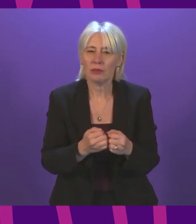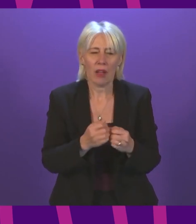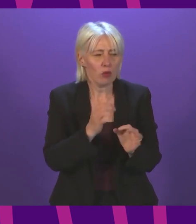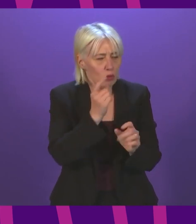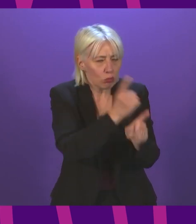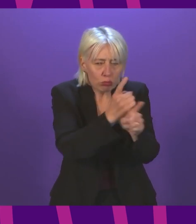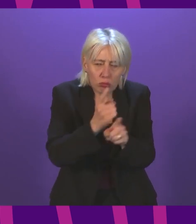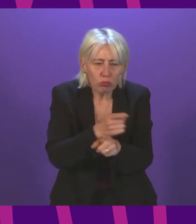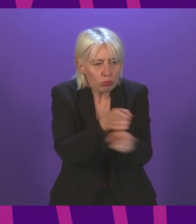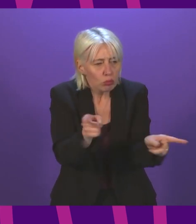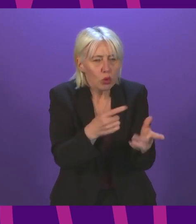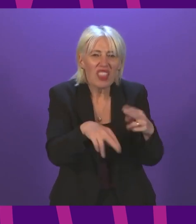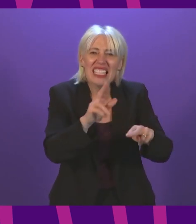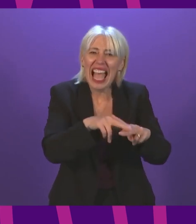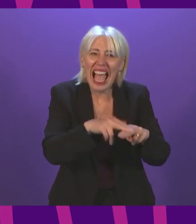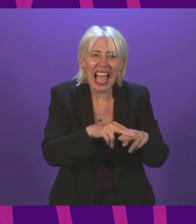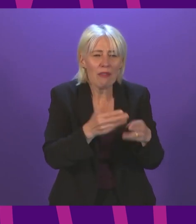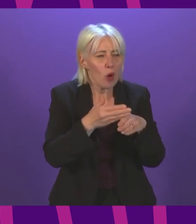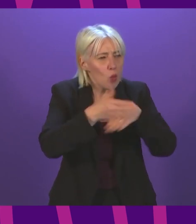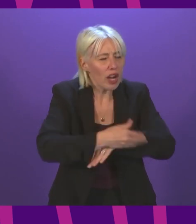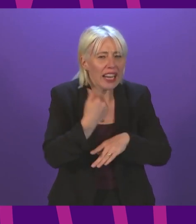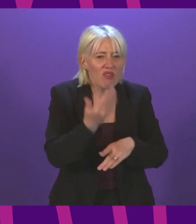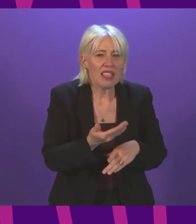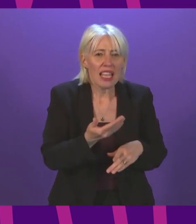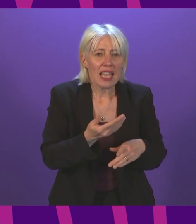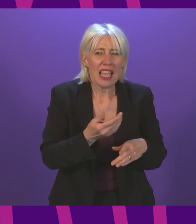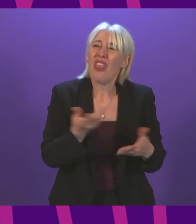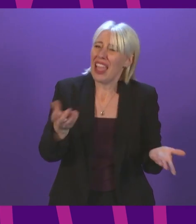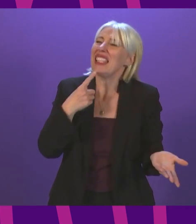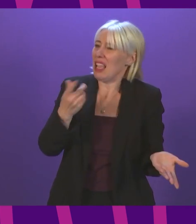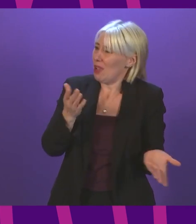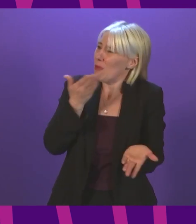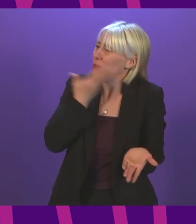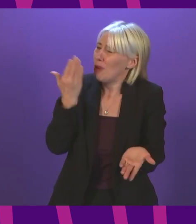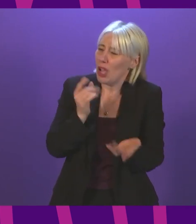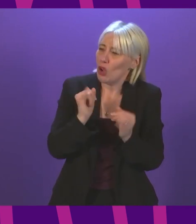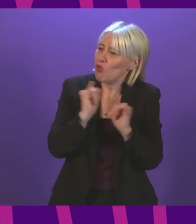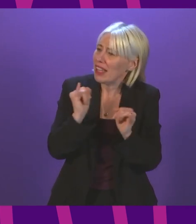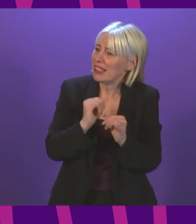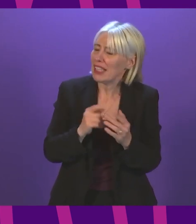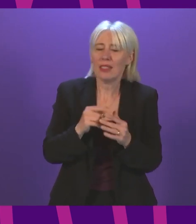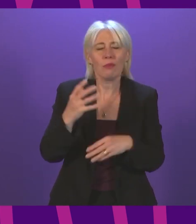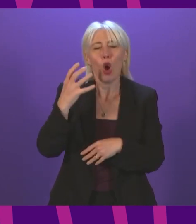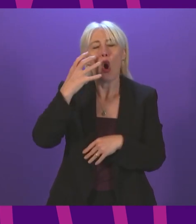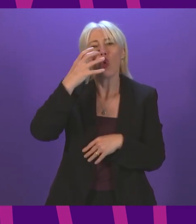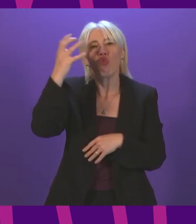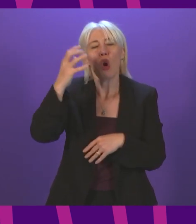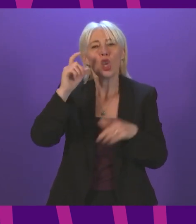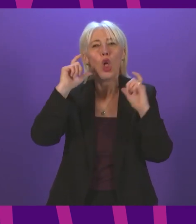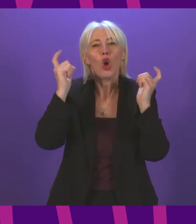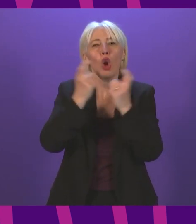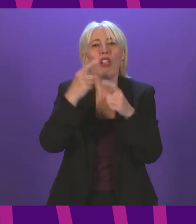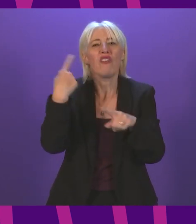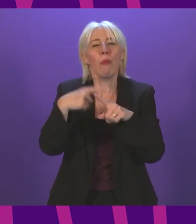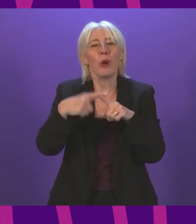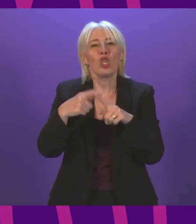on the front line and try and tell us this isn't a crisis. The Royal College of Emergency Medicine have said today we are